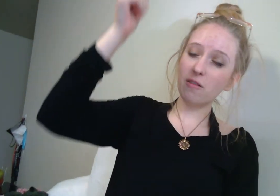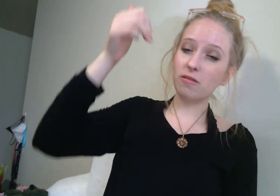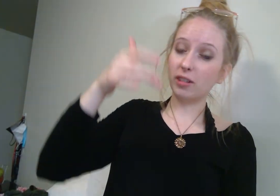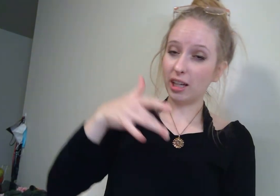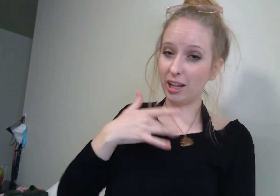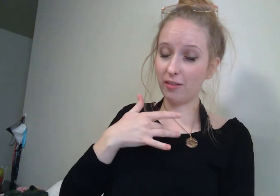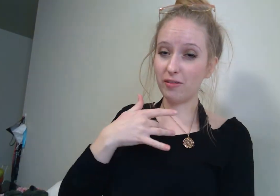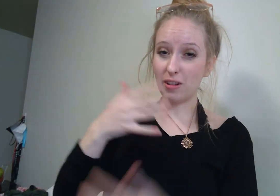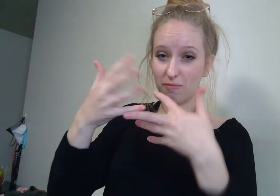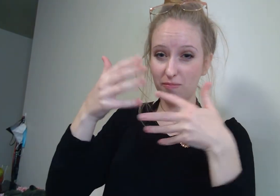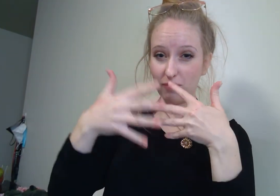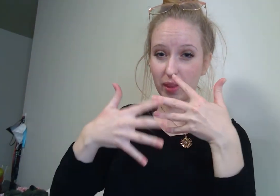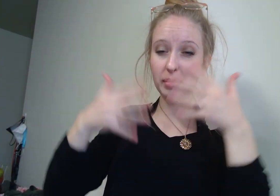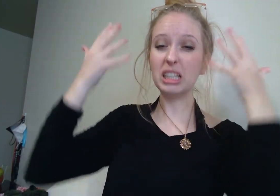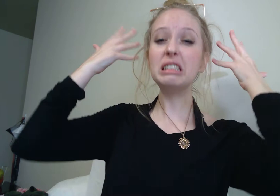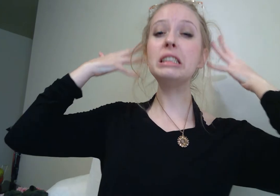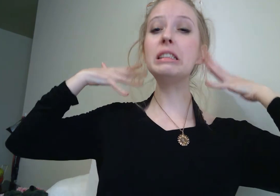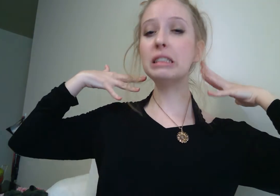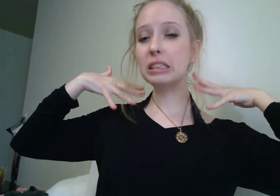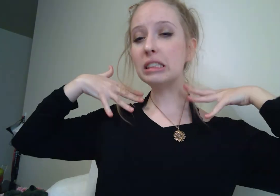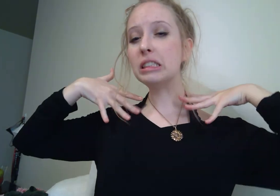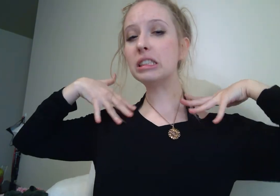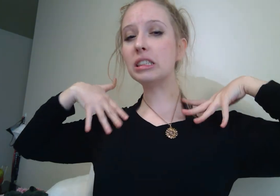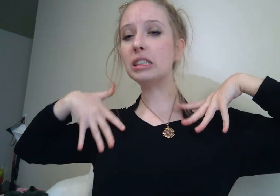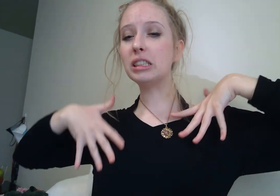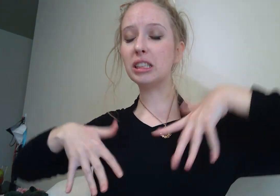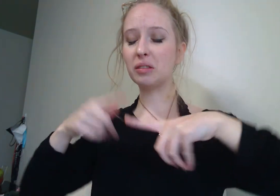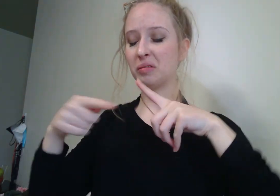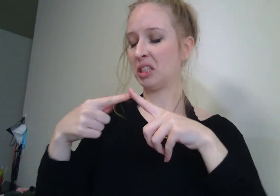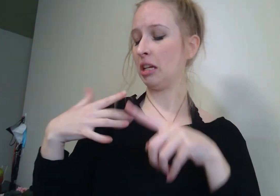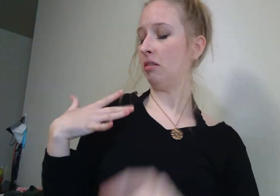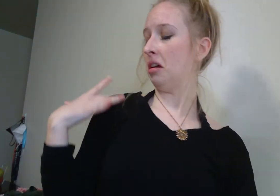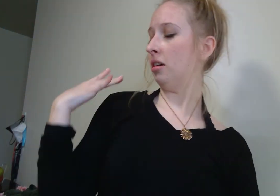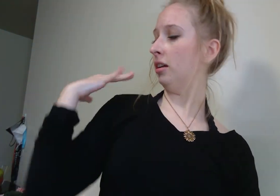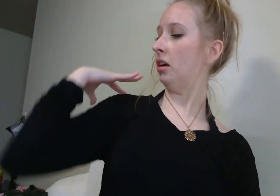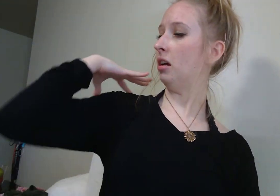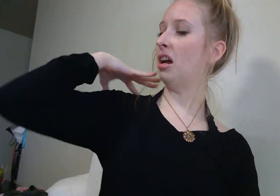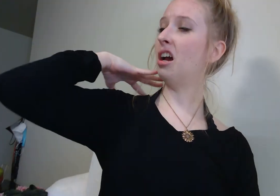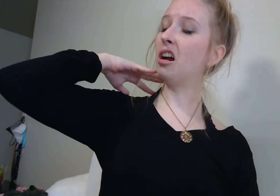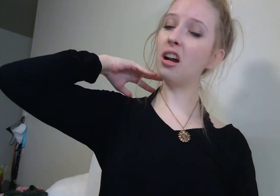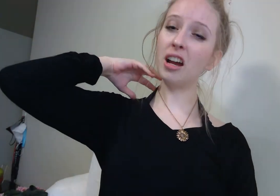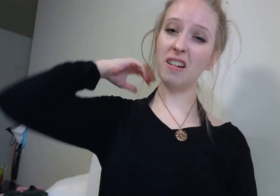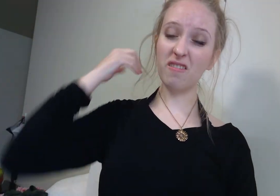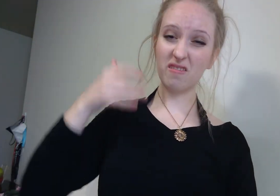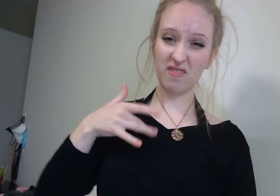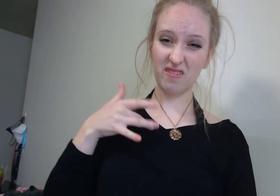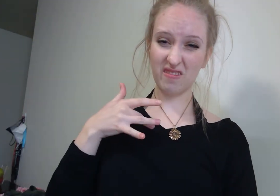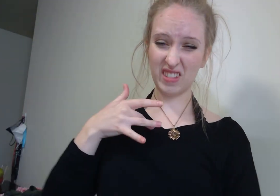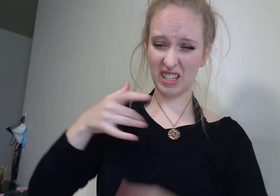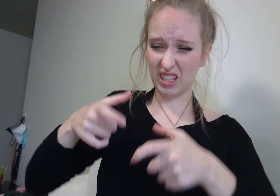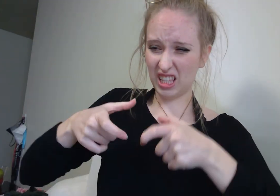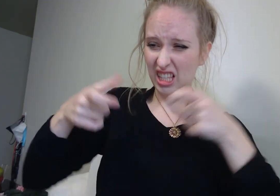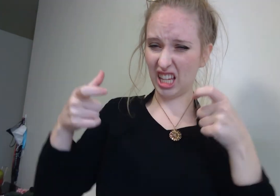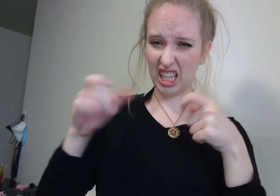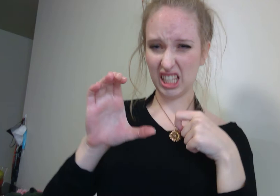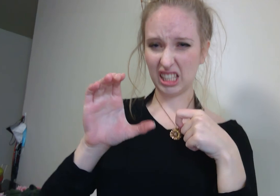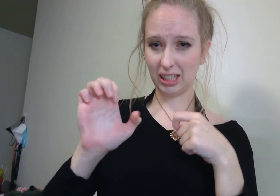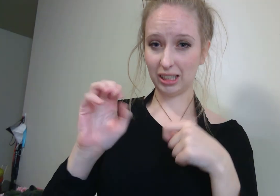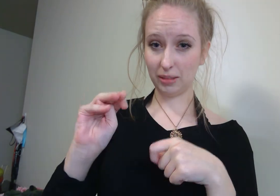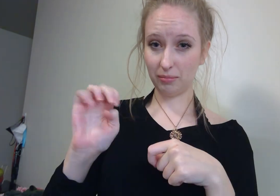back of my neck. And when I was able to reach around, I felt this chunk of cement sticking out three or four inches from the back of